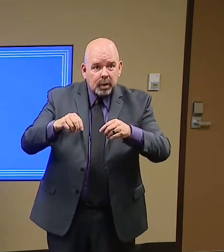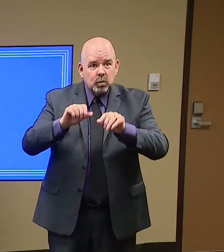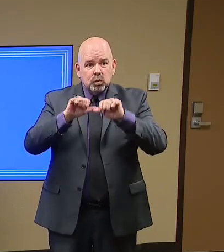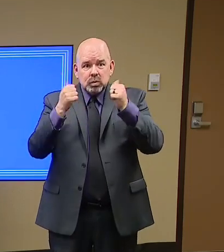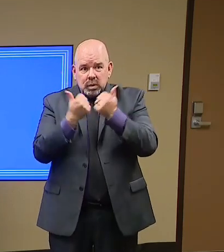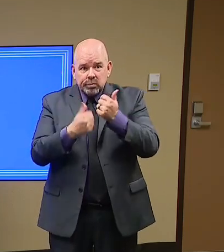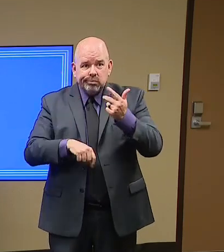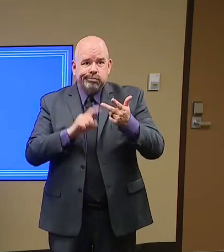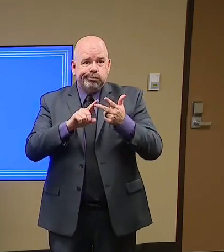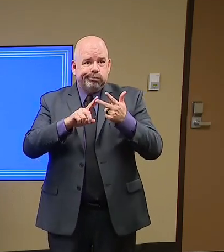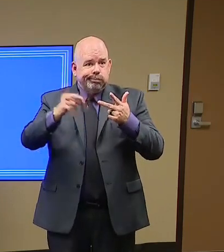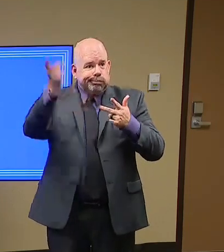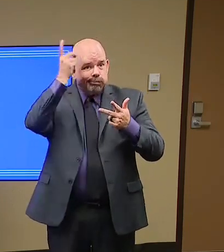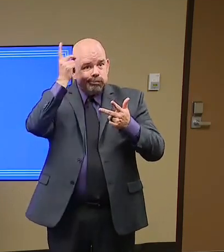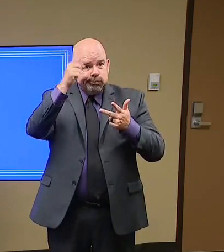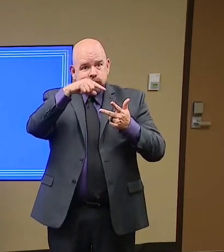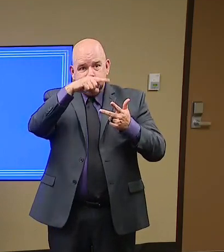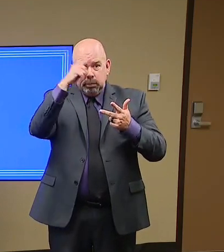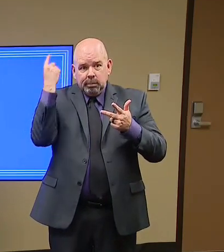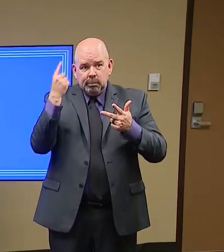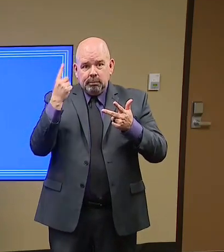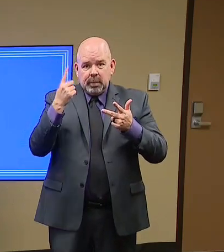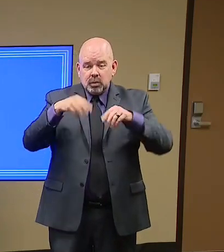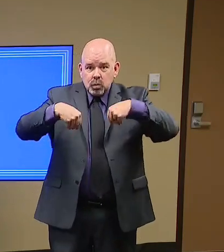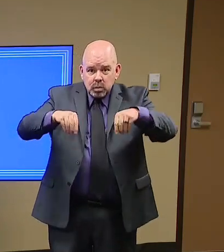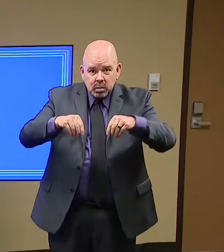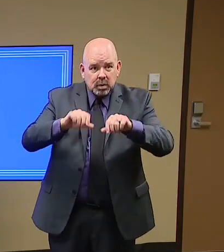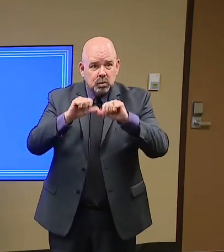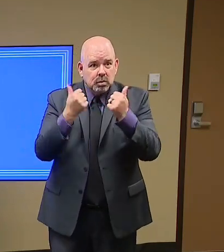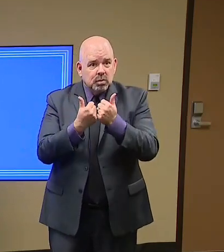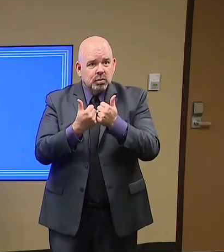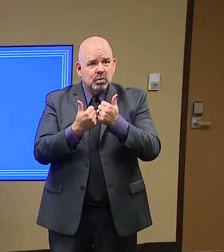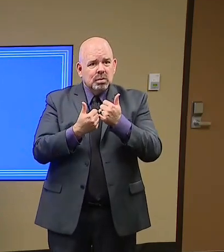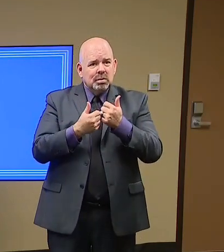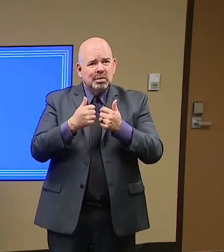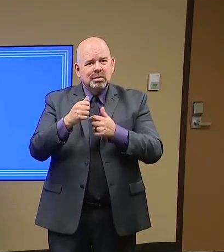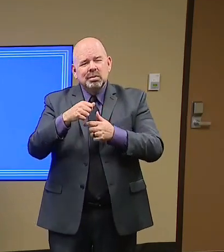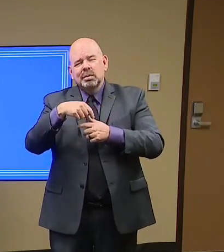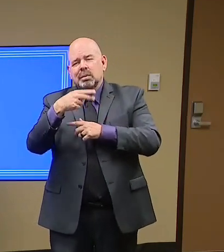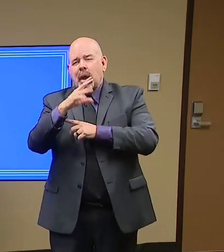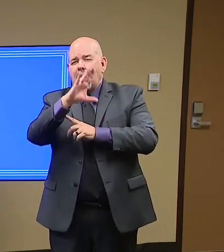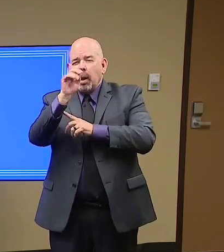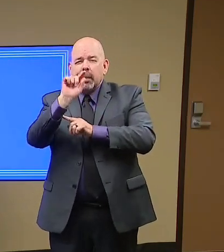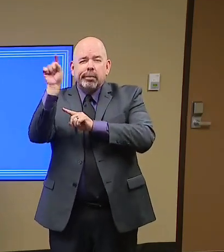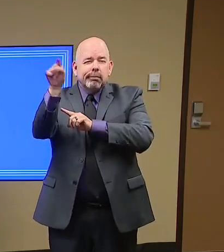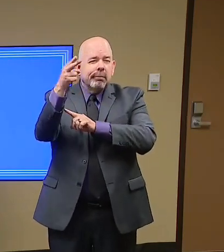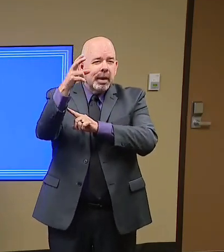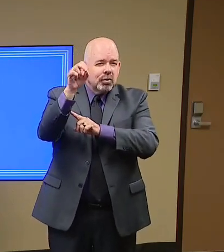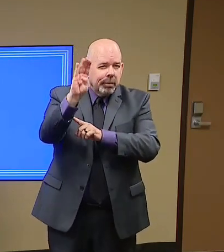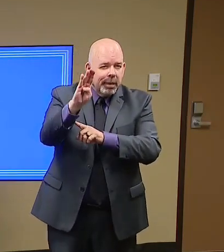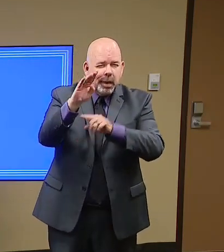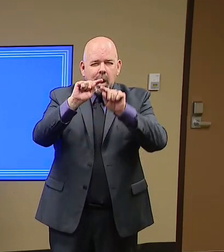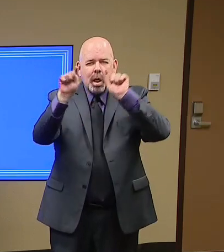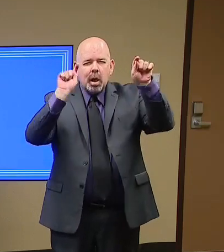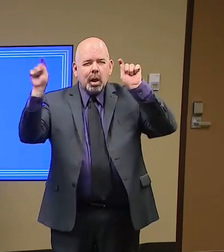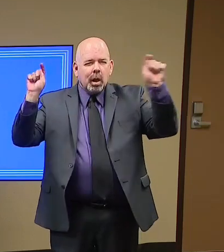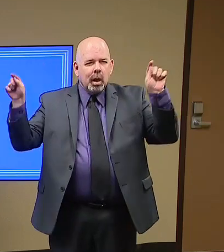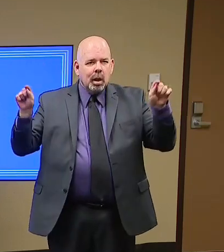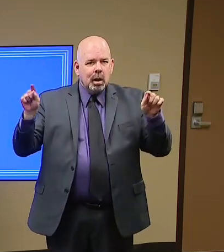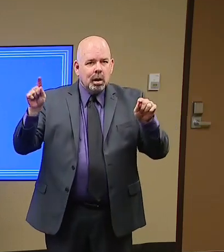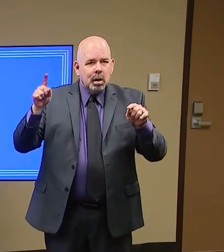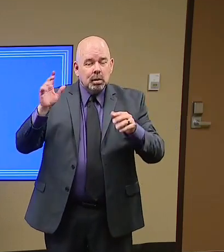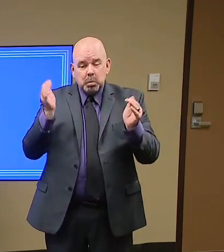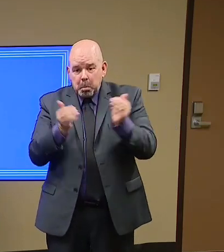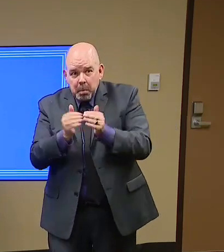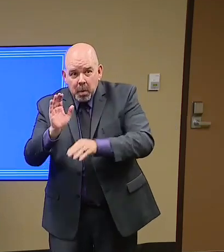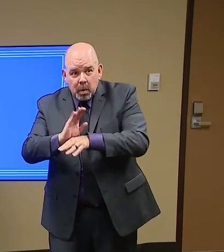businesses like AT&T and HEB, as well as people representing small business, all spoke in